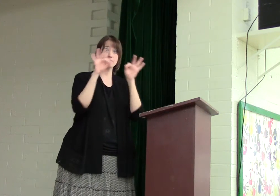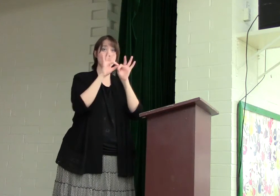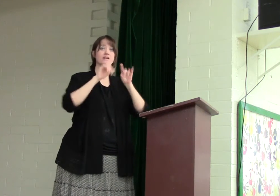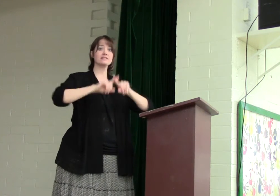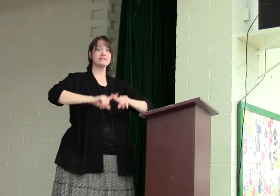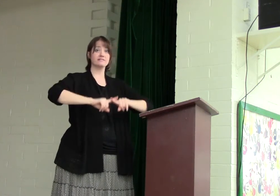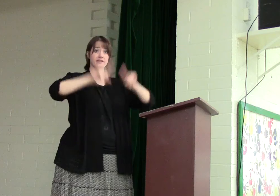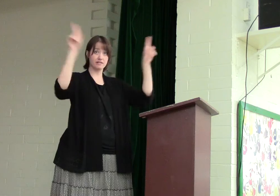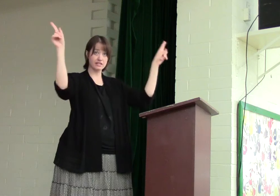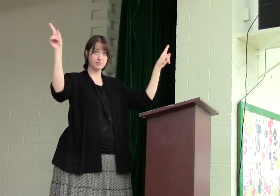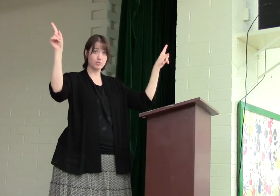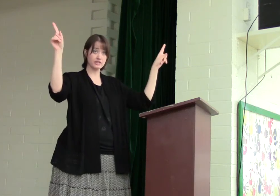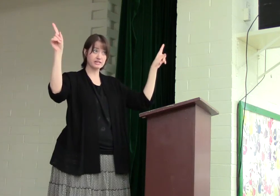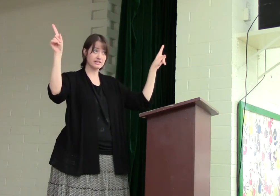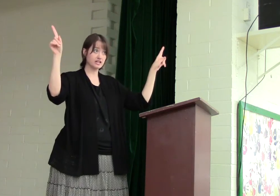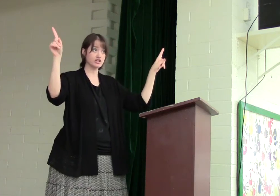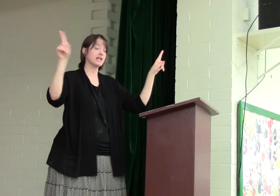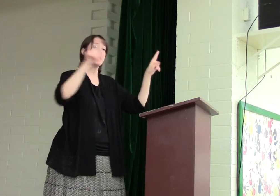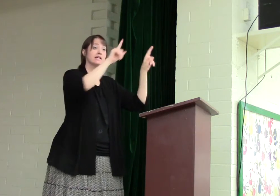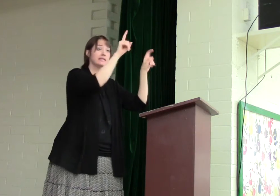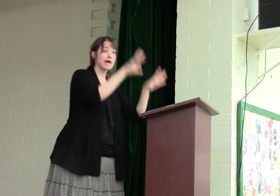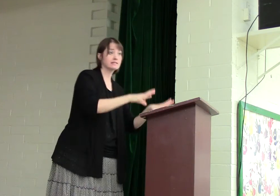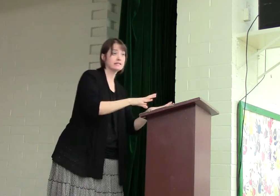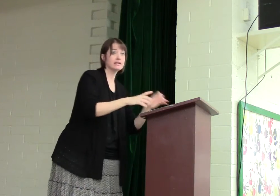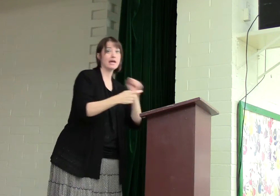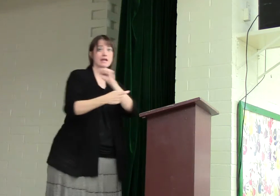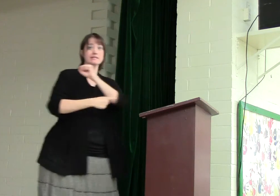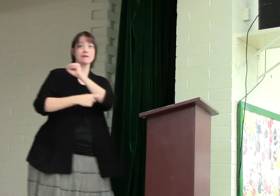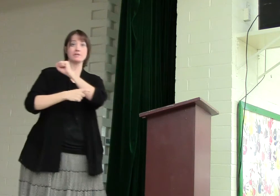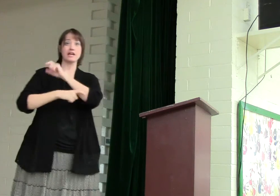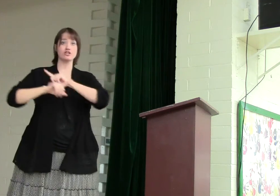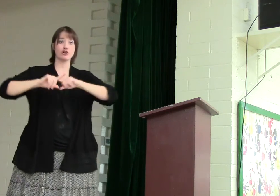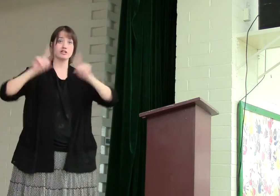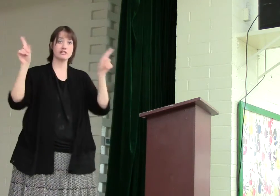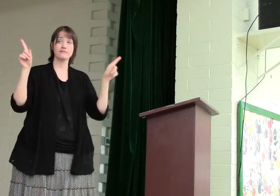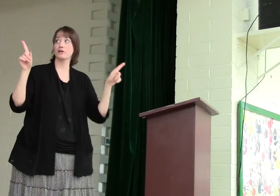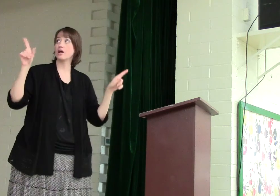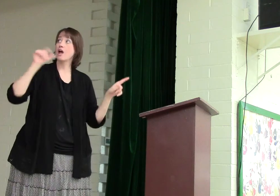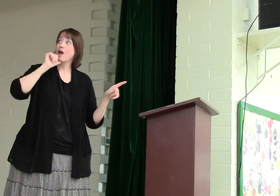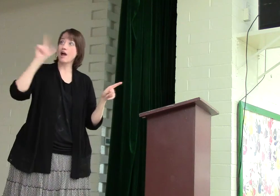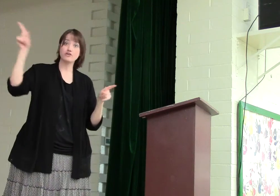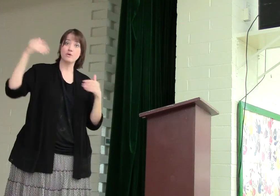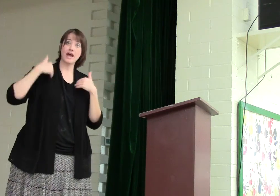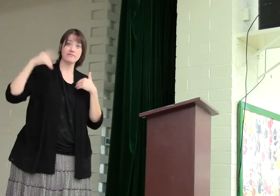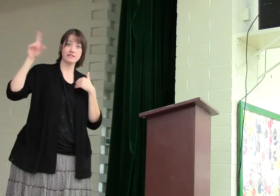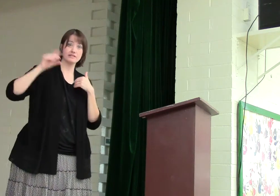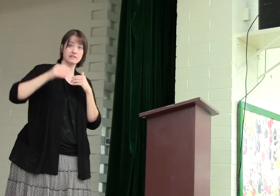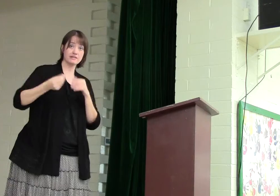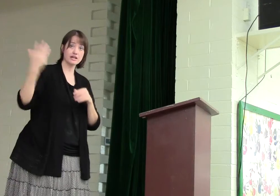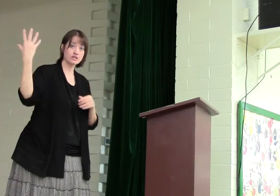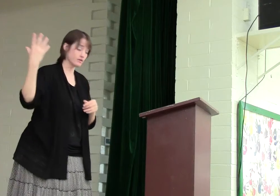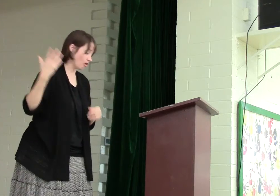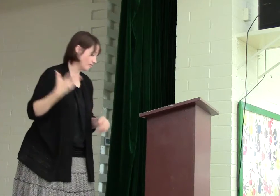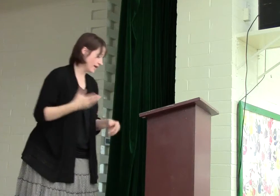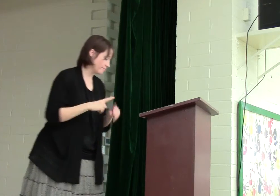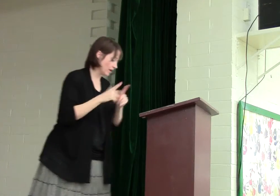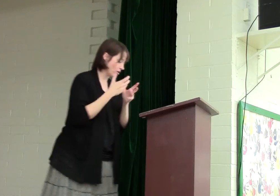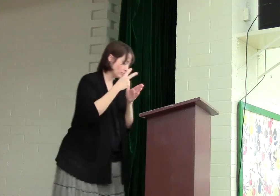important distinction. Testing and temptation are different. I don't have this next in the overhead, but I want to